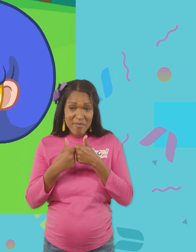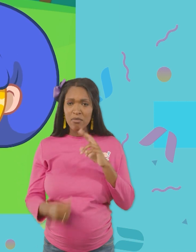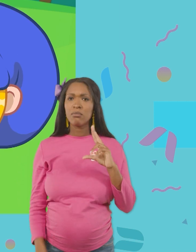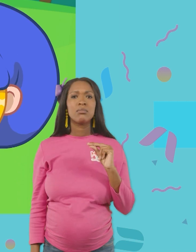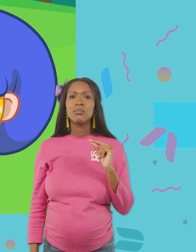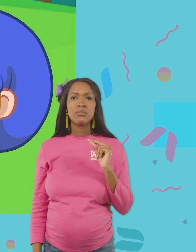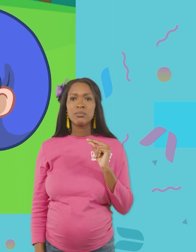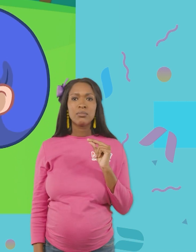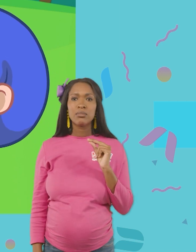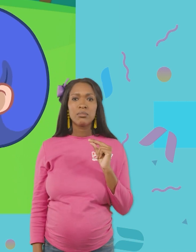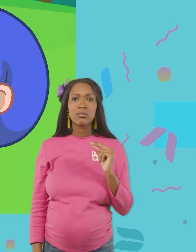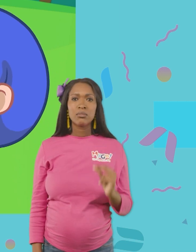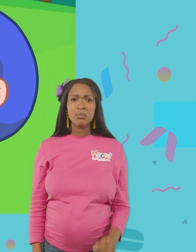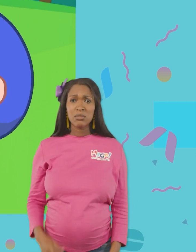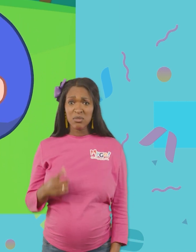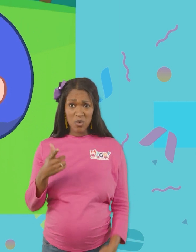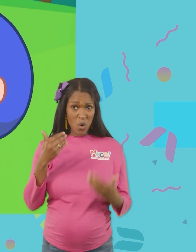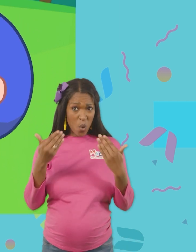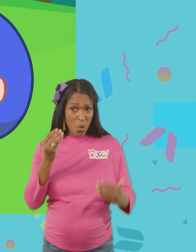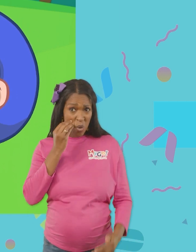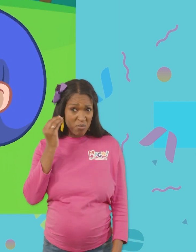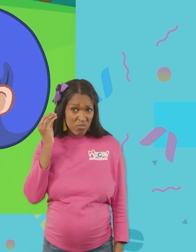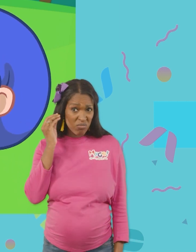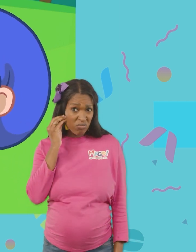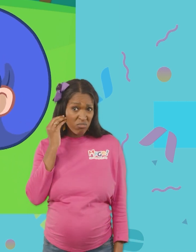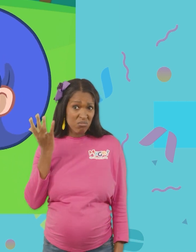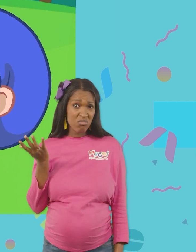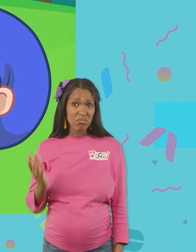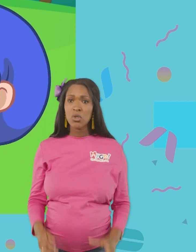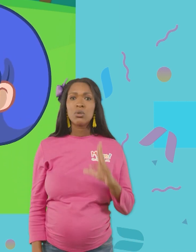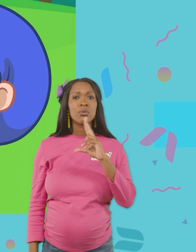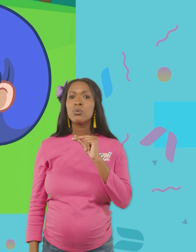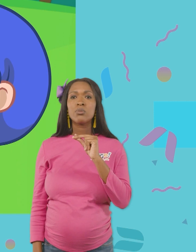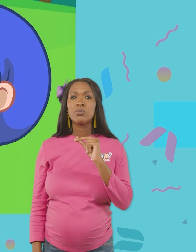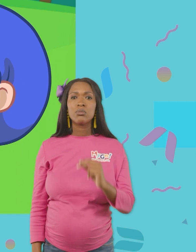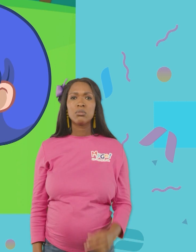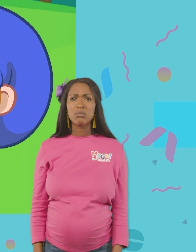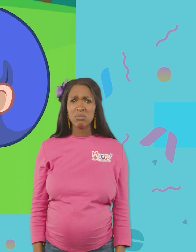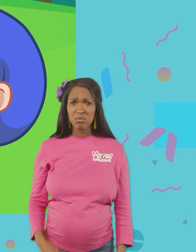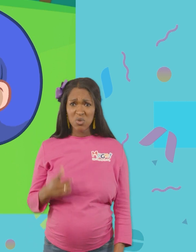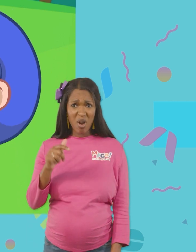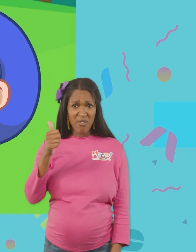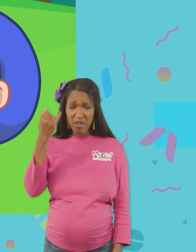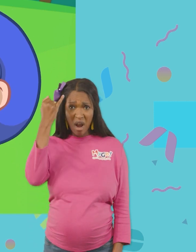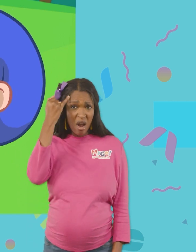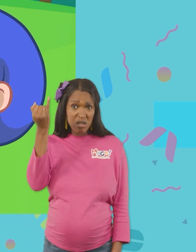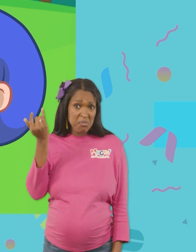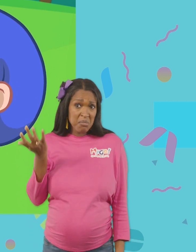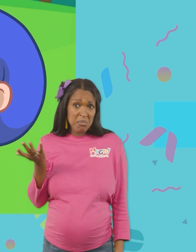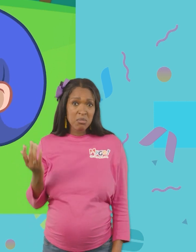Oh, okay. Do you want to go home? No. Um, do you have any ideas? No.